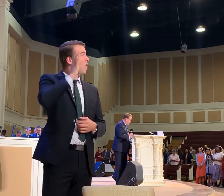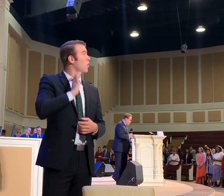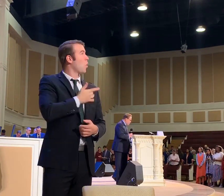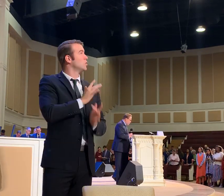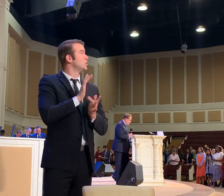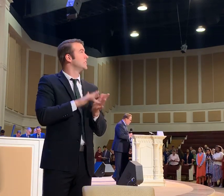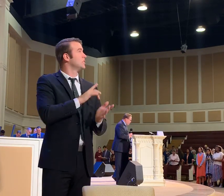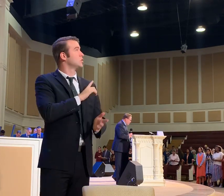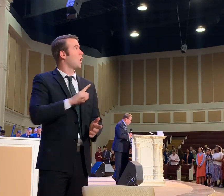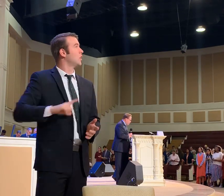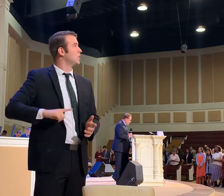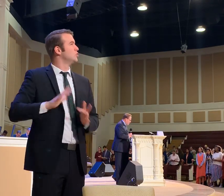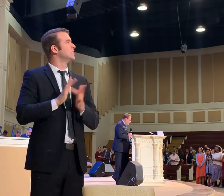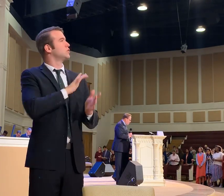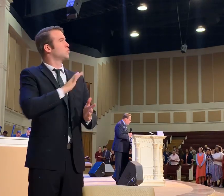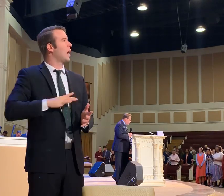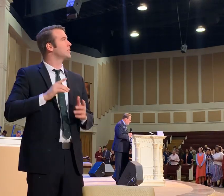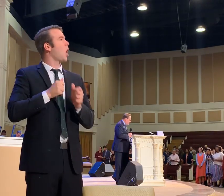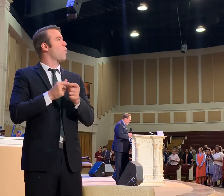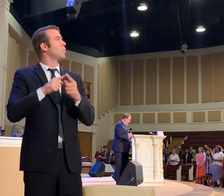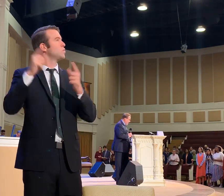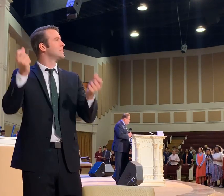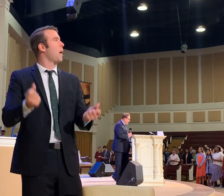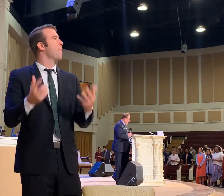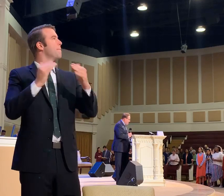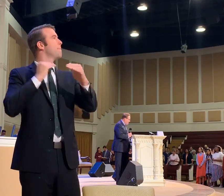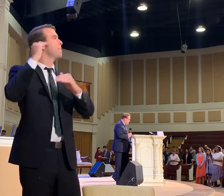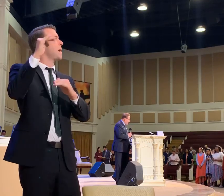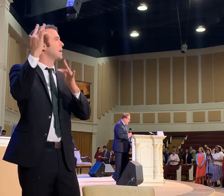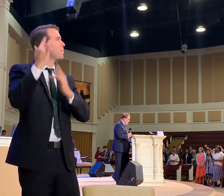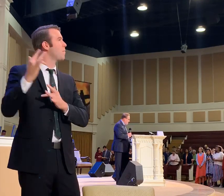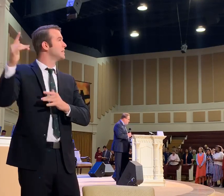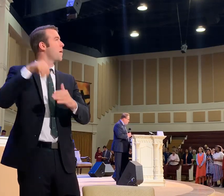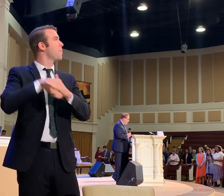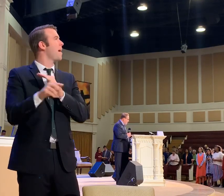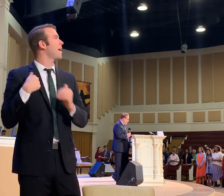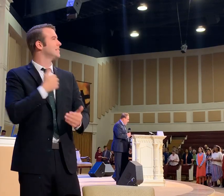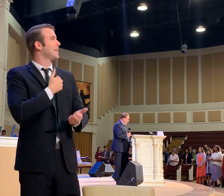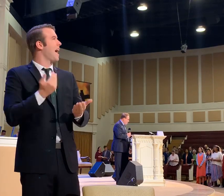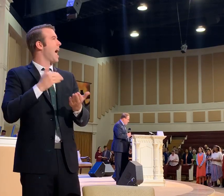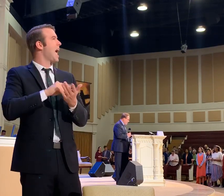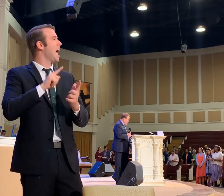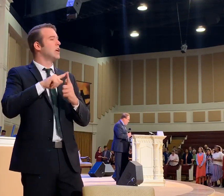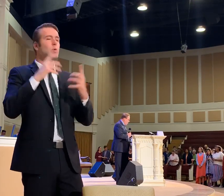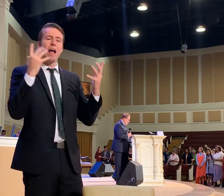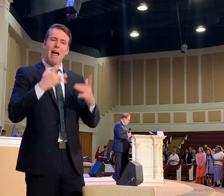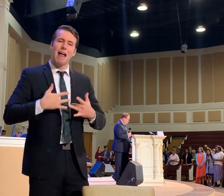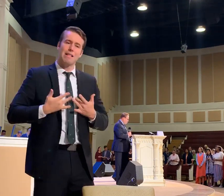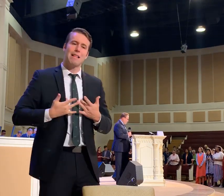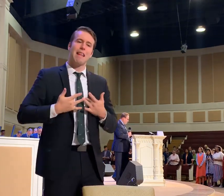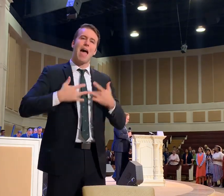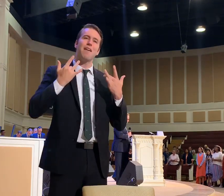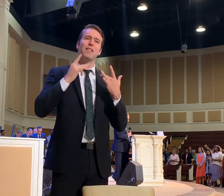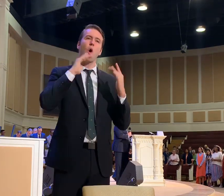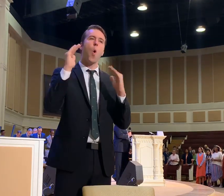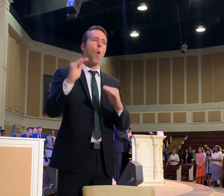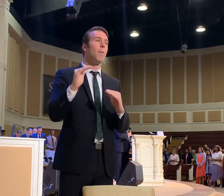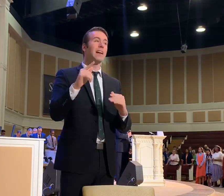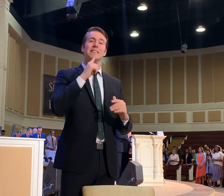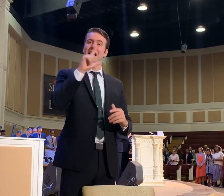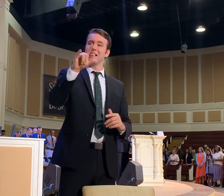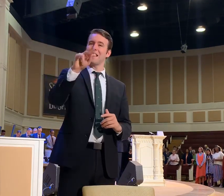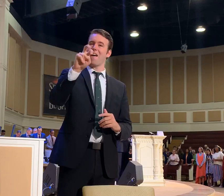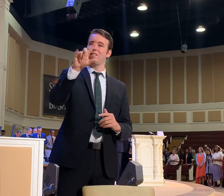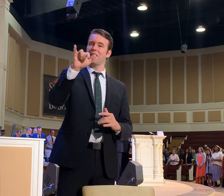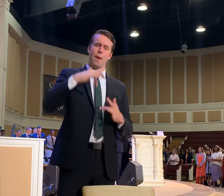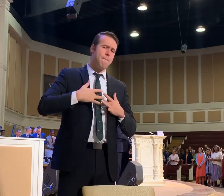Jesus Christ, which according to His abundant mercy hath begotten us again unto a lively hope. Everybody say a